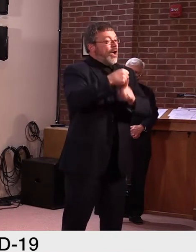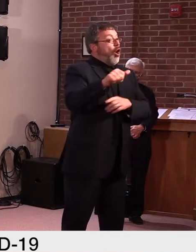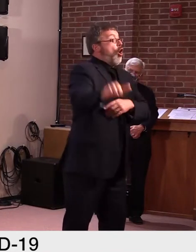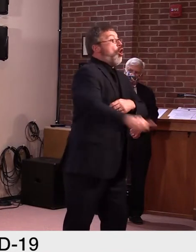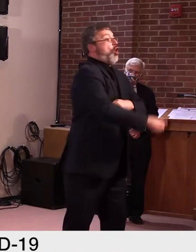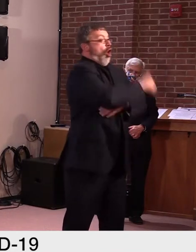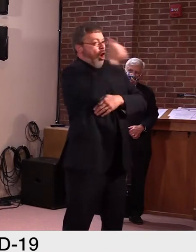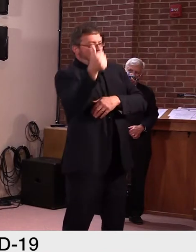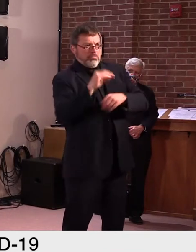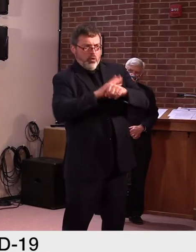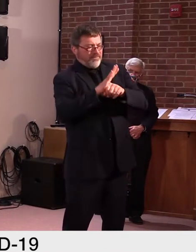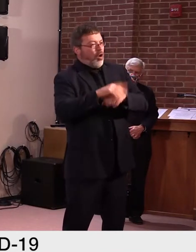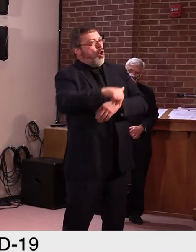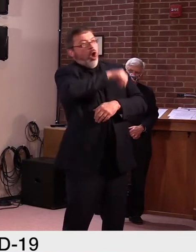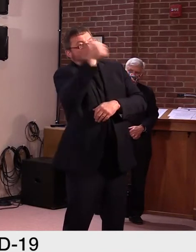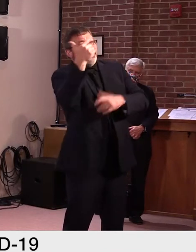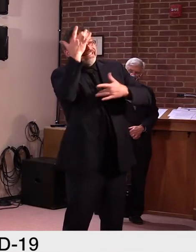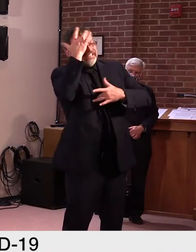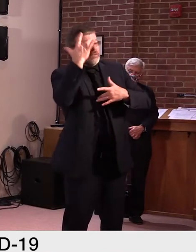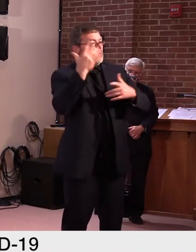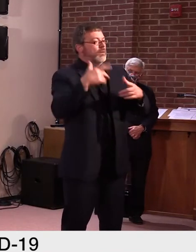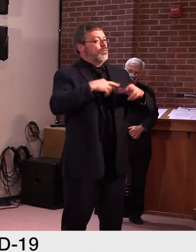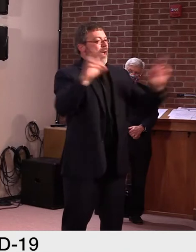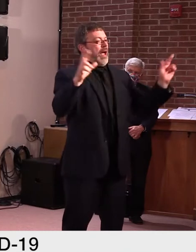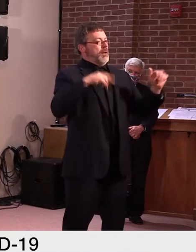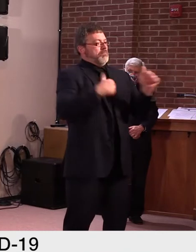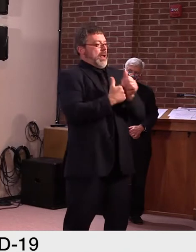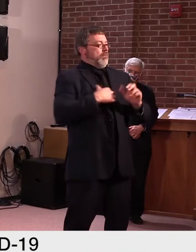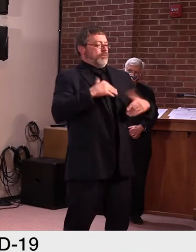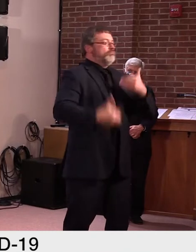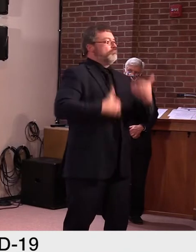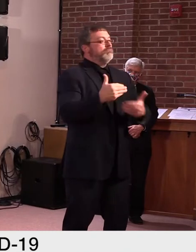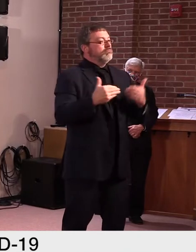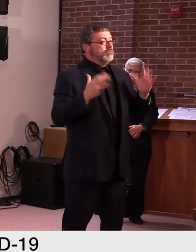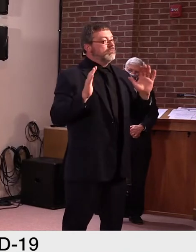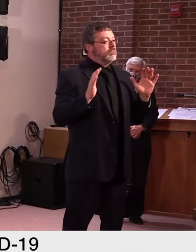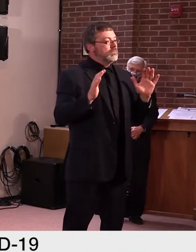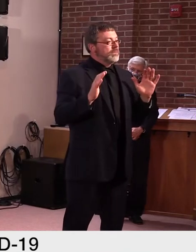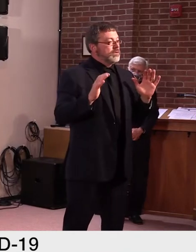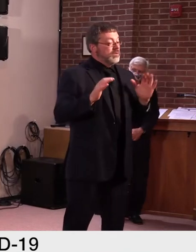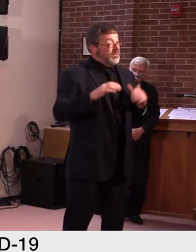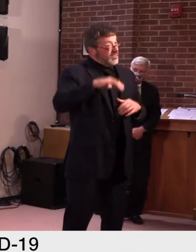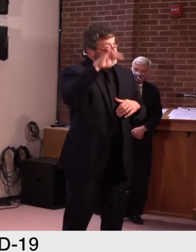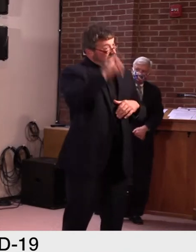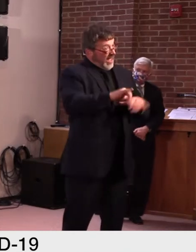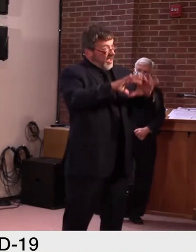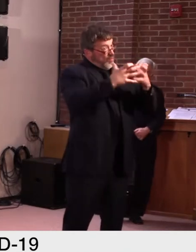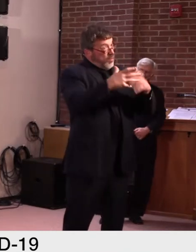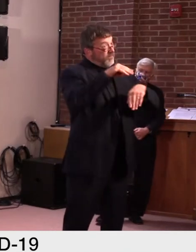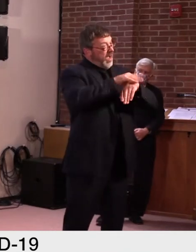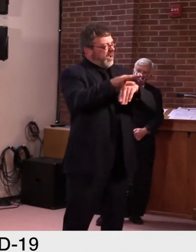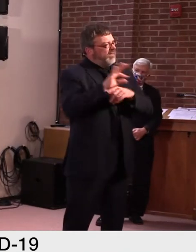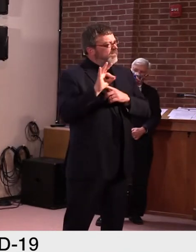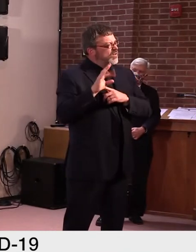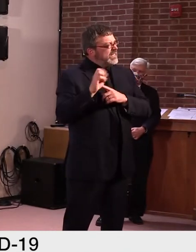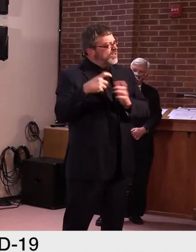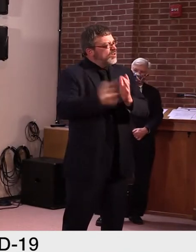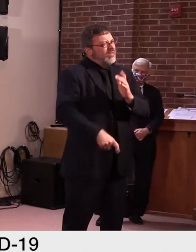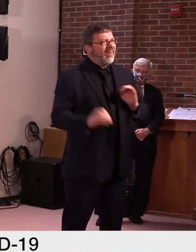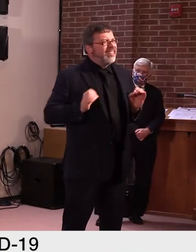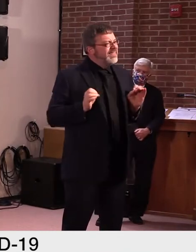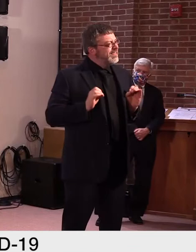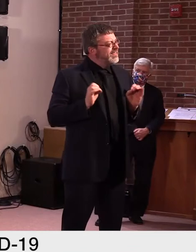it's a free service to employers. I just want to mention. And there's more information, as the Governor mentioned earlier. It's on our website at accd